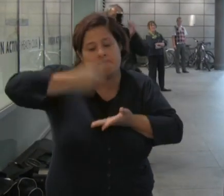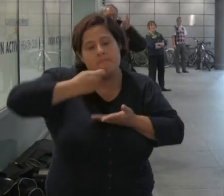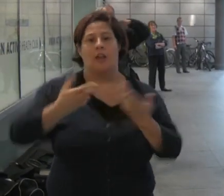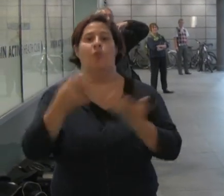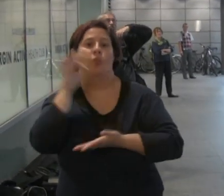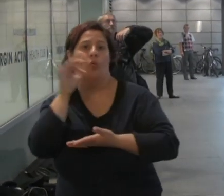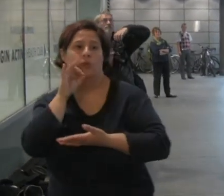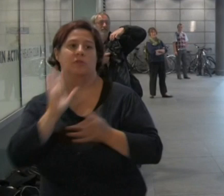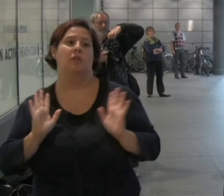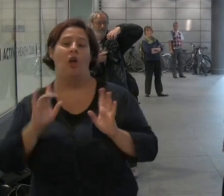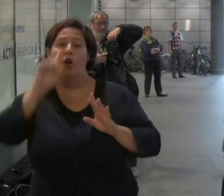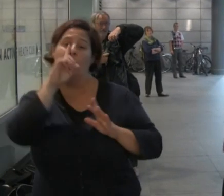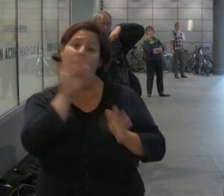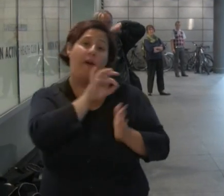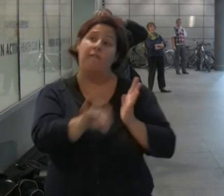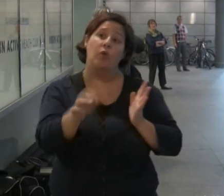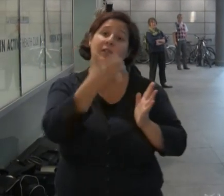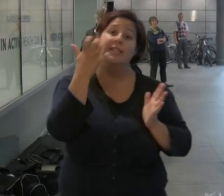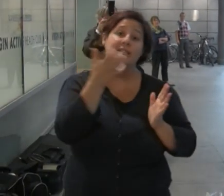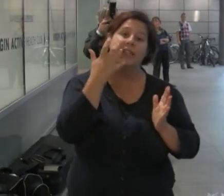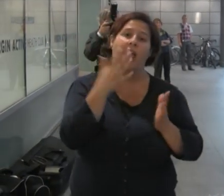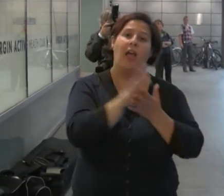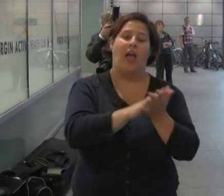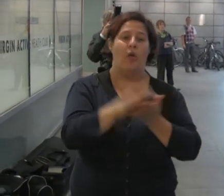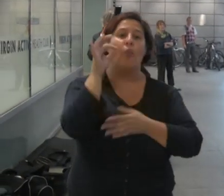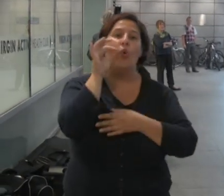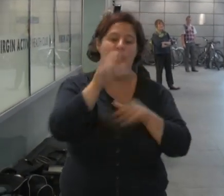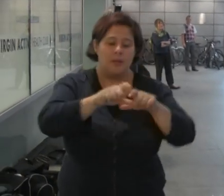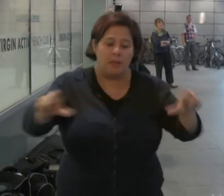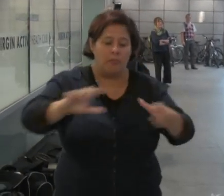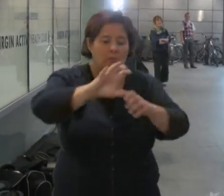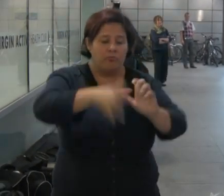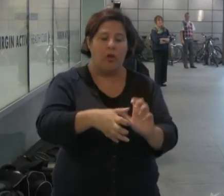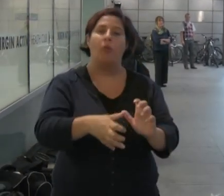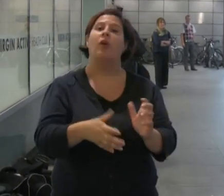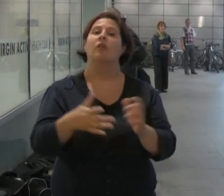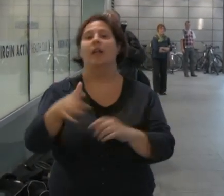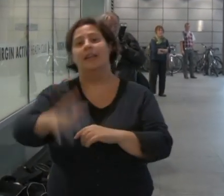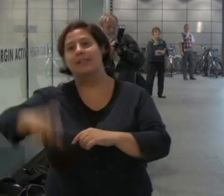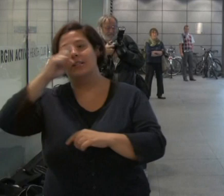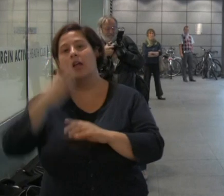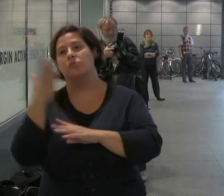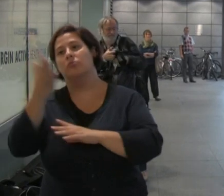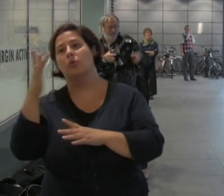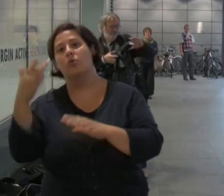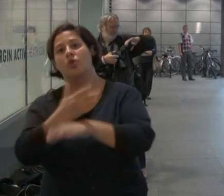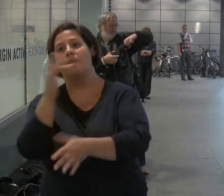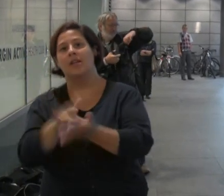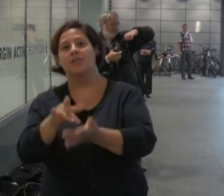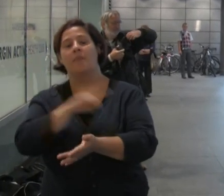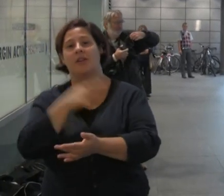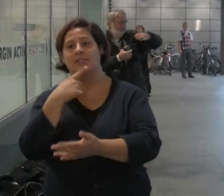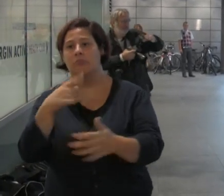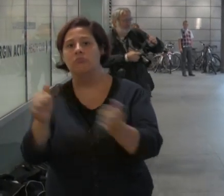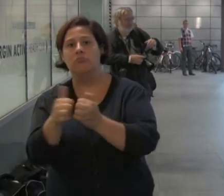was unable to afford to heat her home and the water pipe was broken. Occasionally, Little Sister had to attend a job centre because she had been found